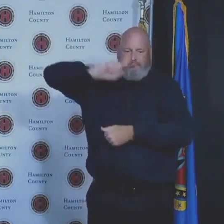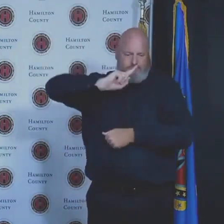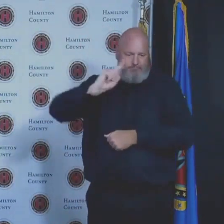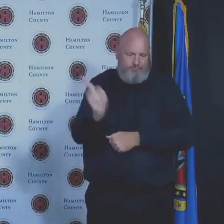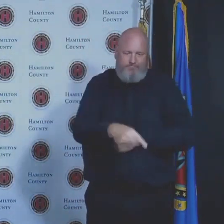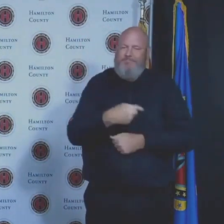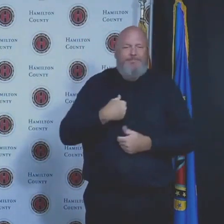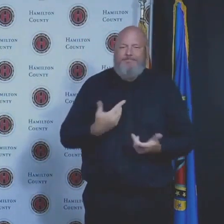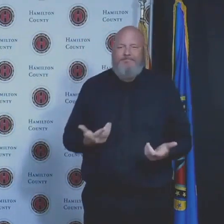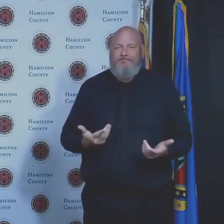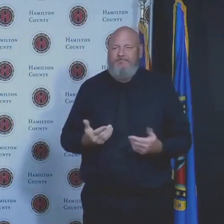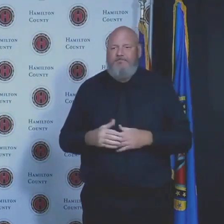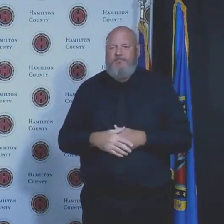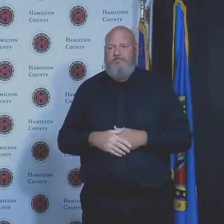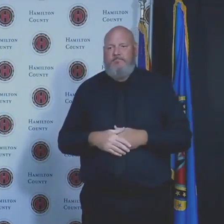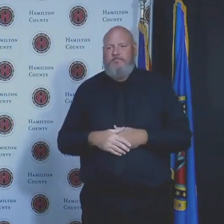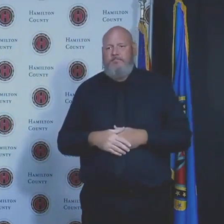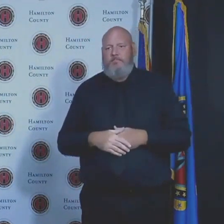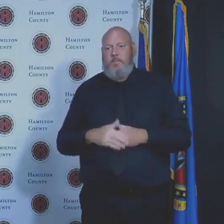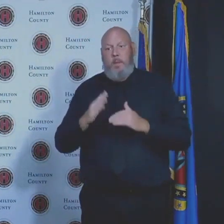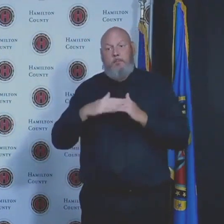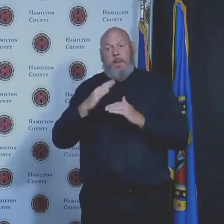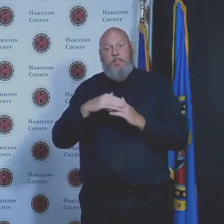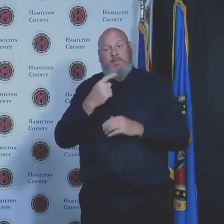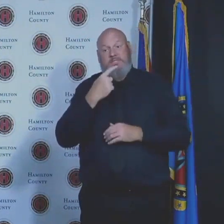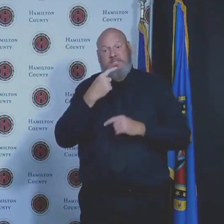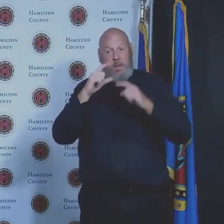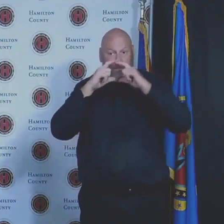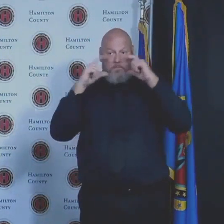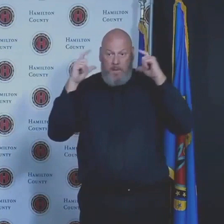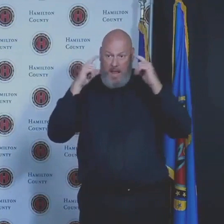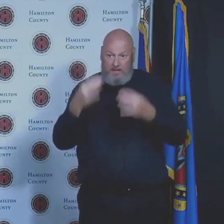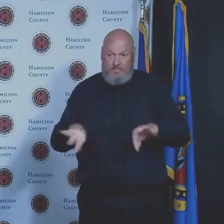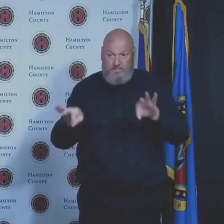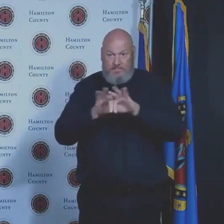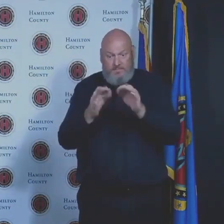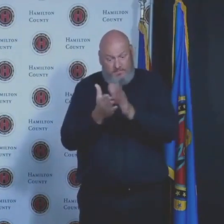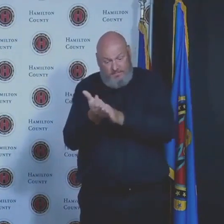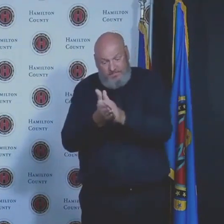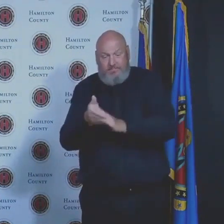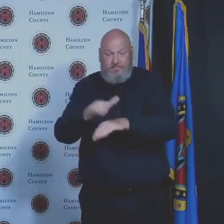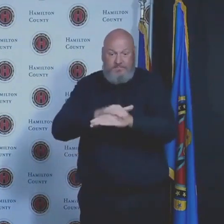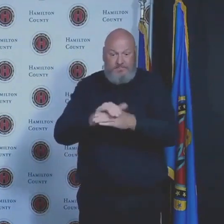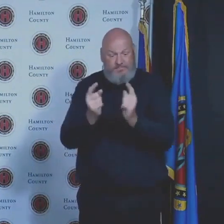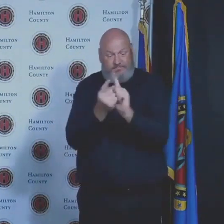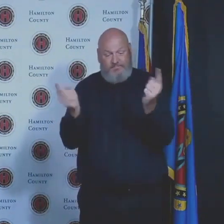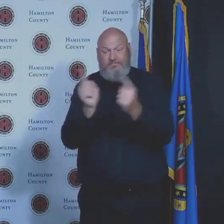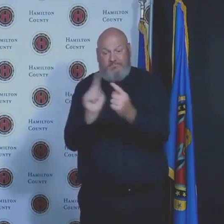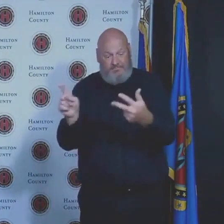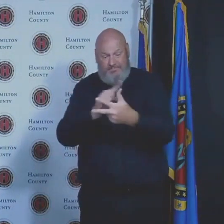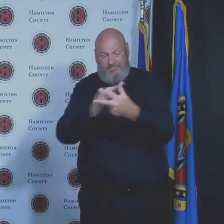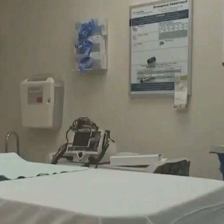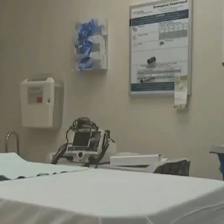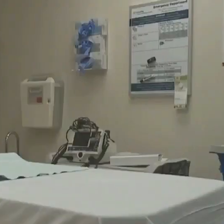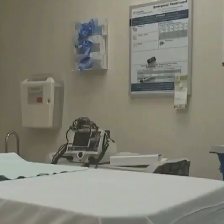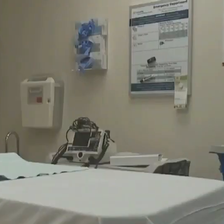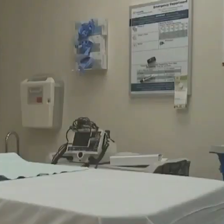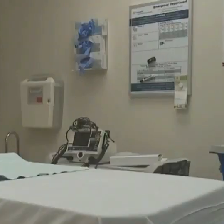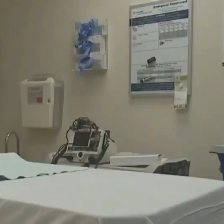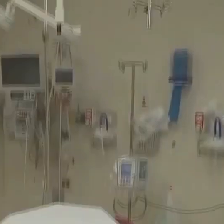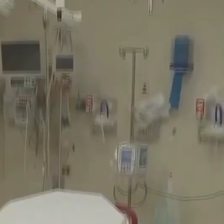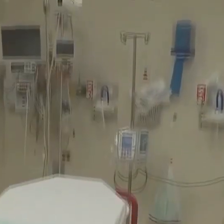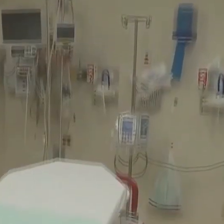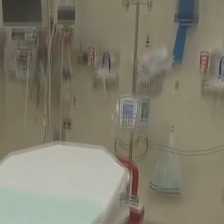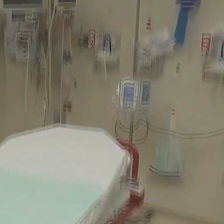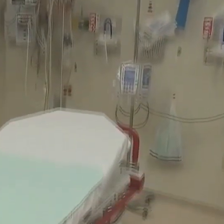hands, don't gather in large groups? That is the worldwide message for spreading, slowing the spread of COVID-19. Regarding